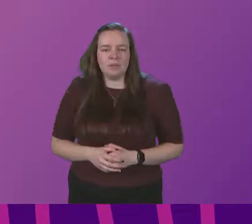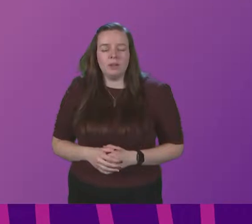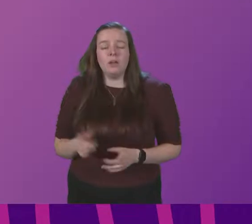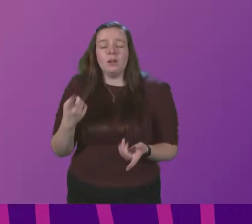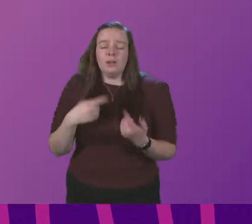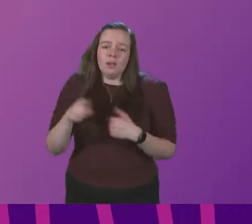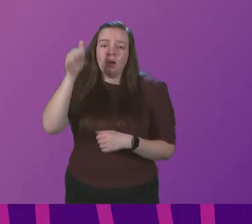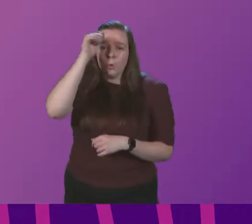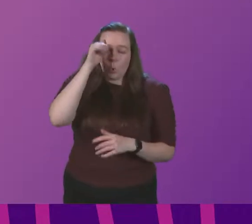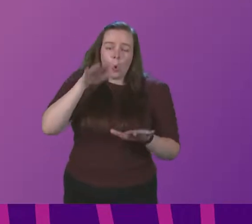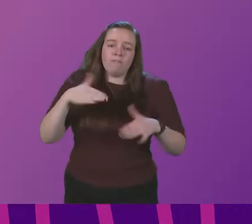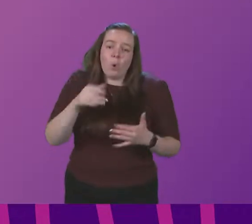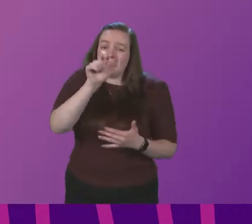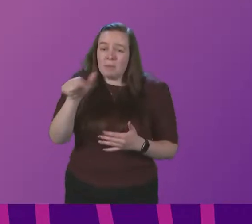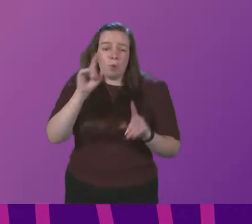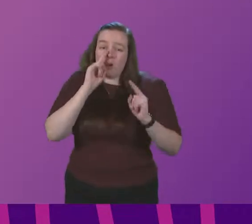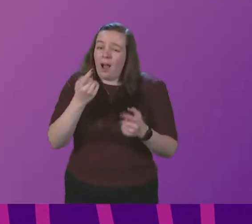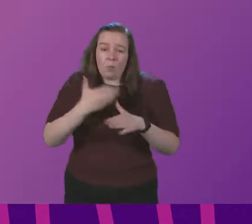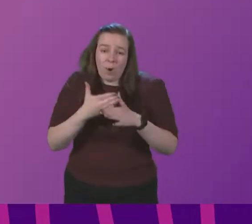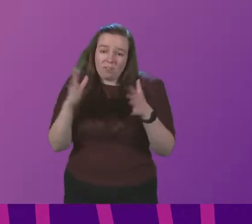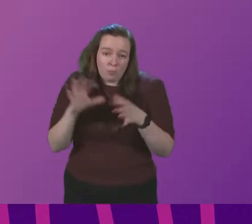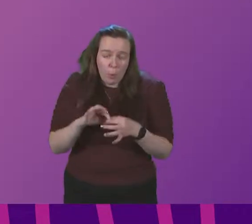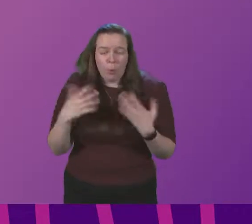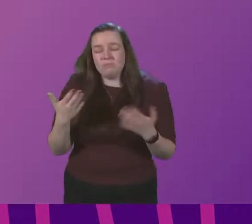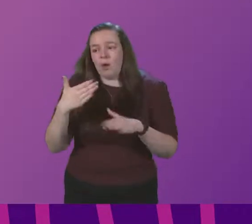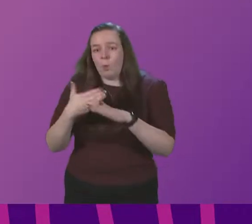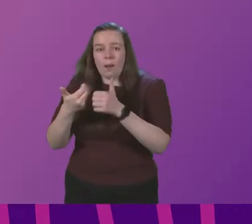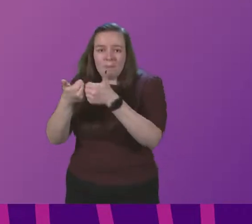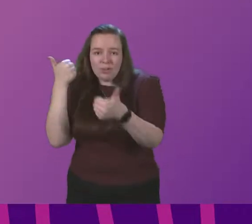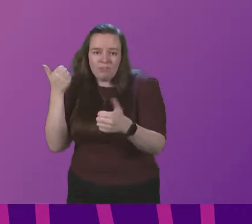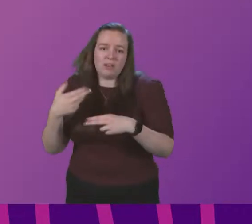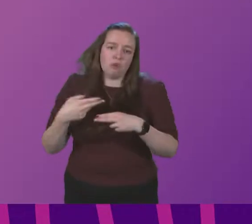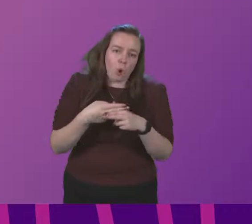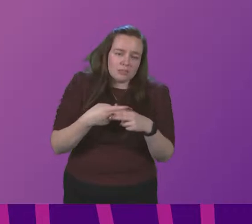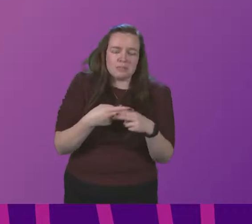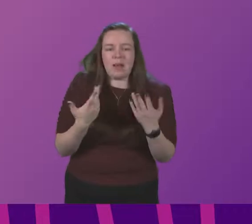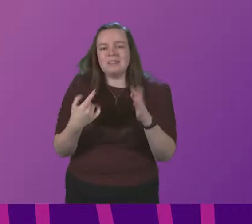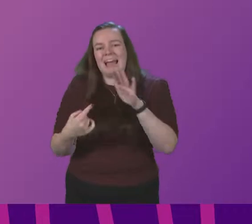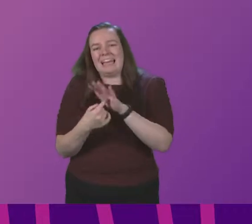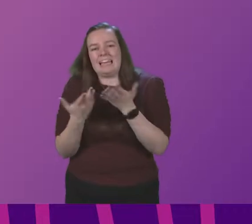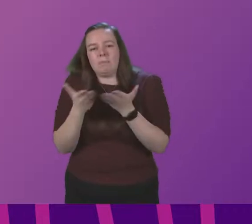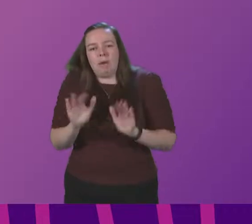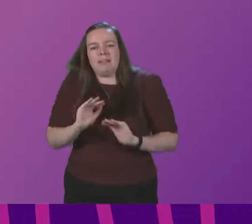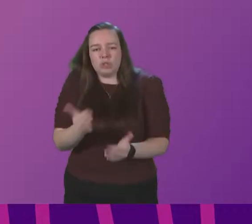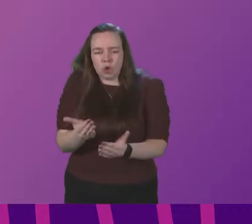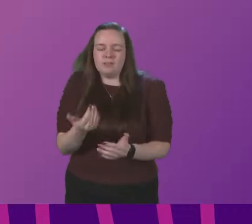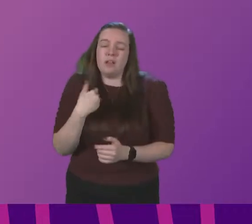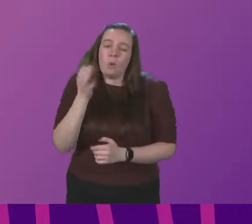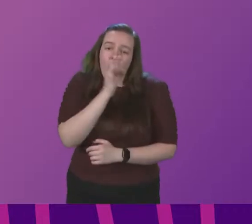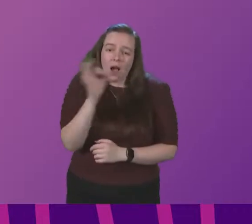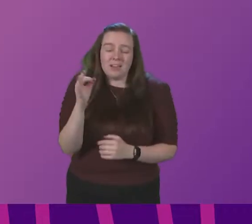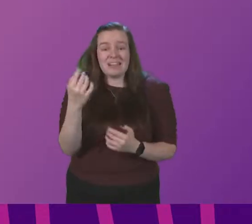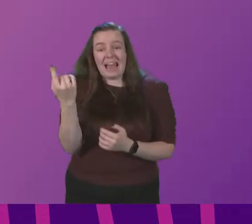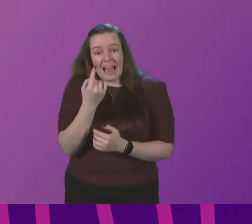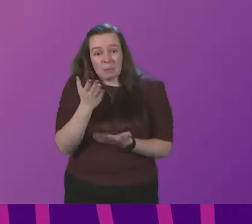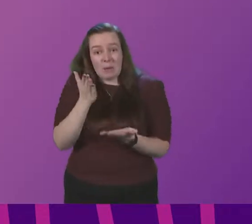recognise, of course, that there are people who cannot work from home, for example, those who work in manufacturing, hospitality and key public services. We are asking anyone